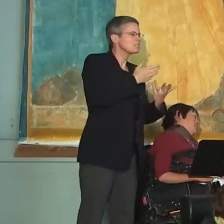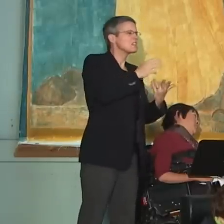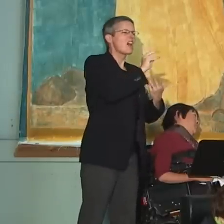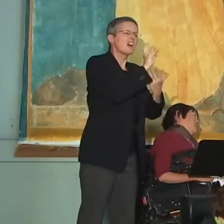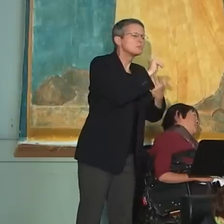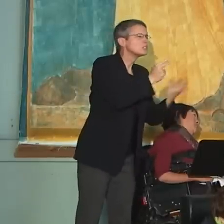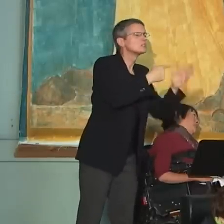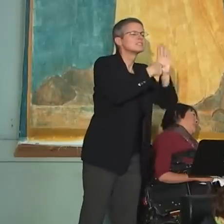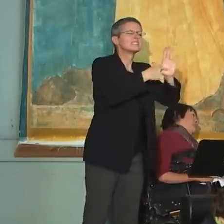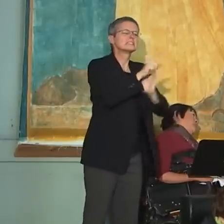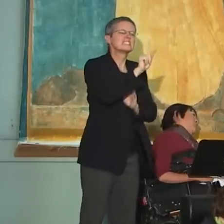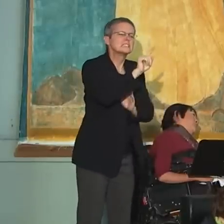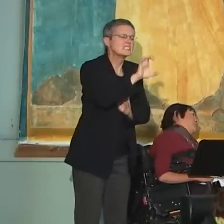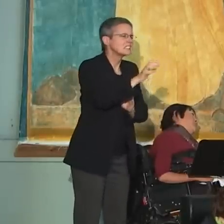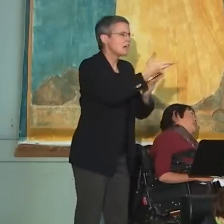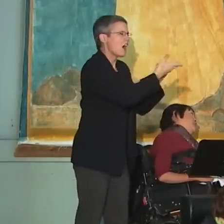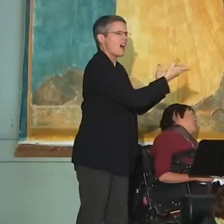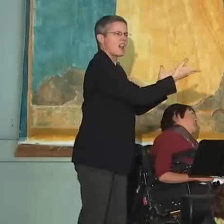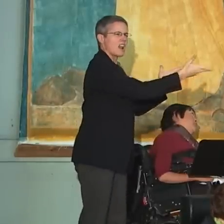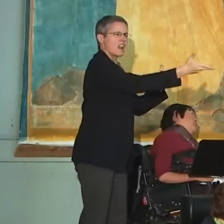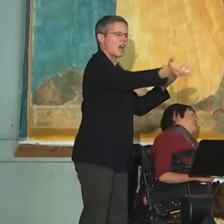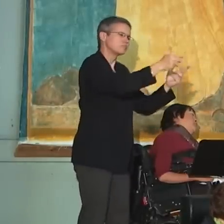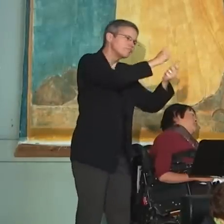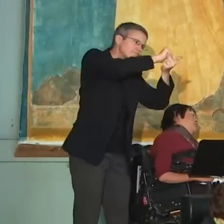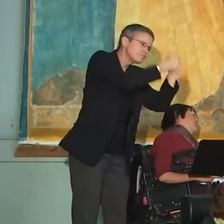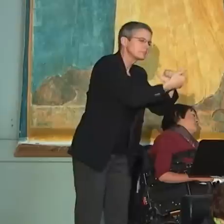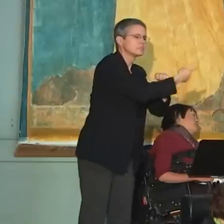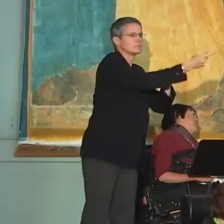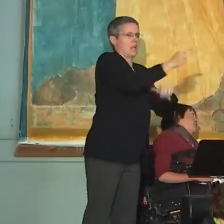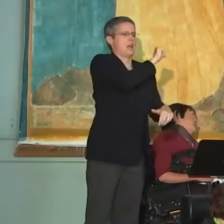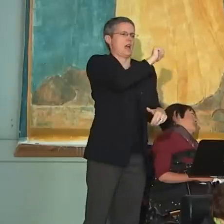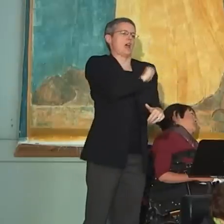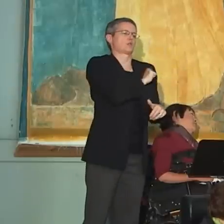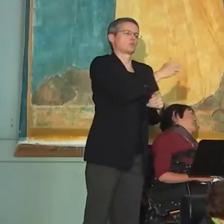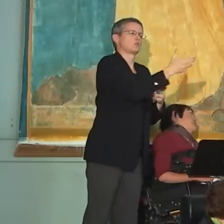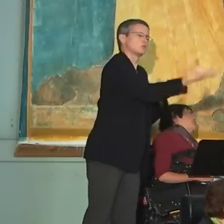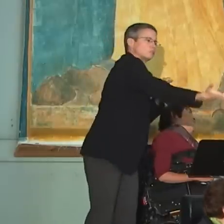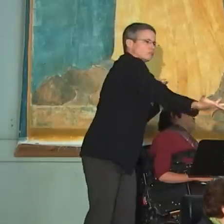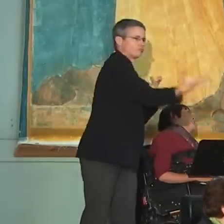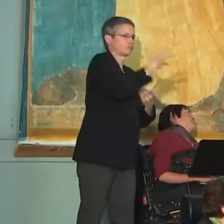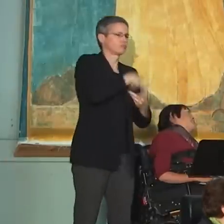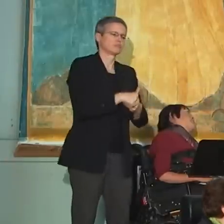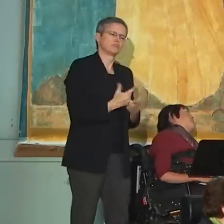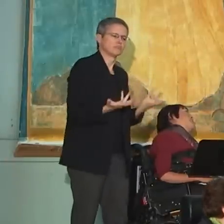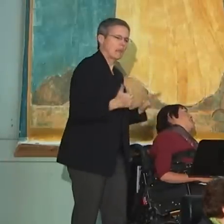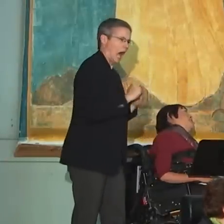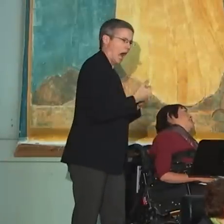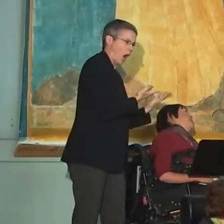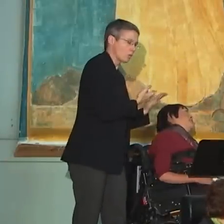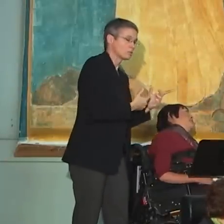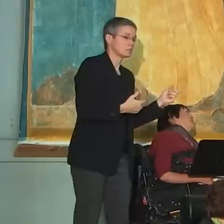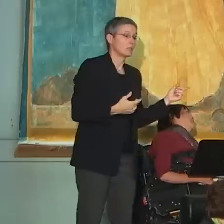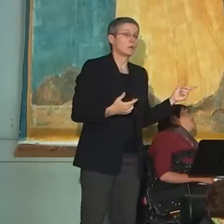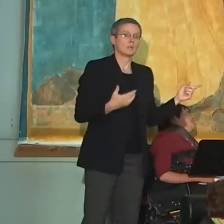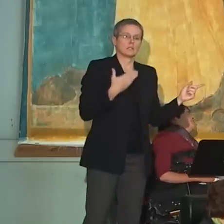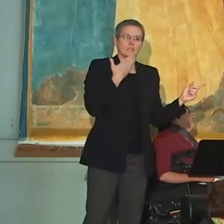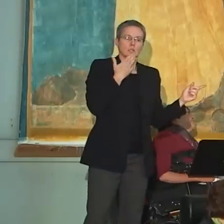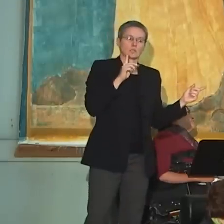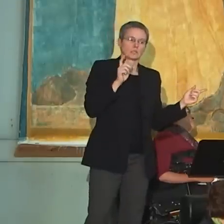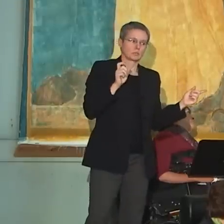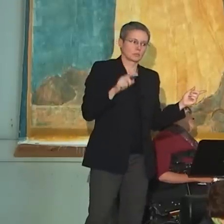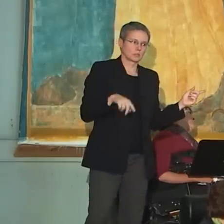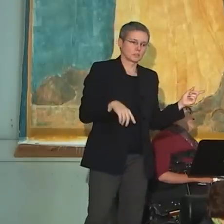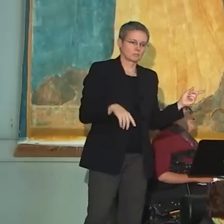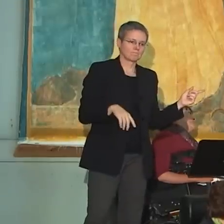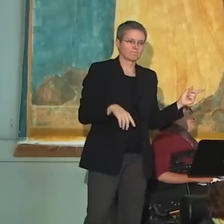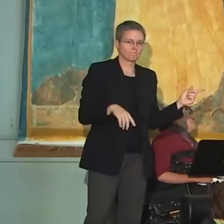TTC services, buyer services, and the number of other services the city provides? Oh, that's a great question. Okay. When